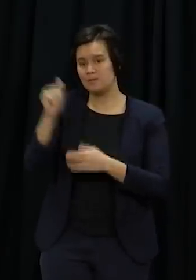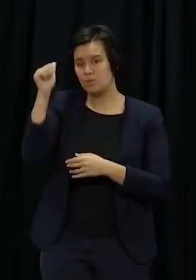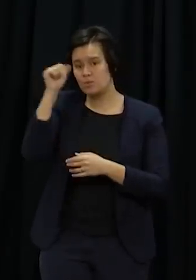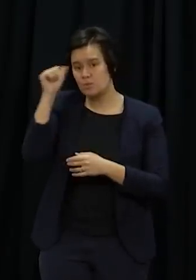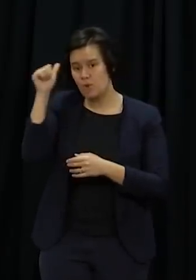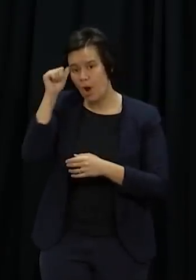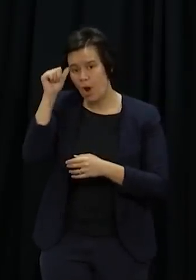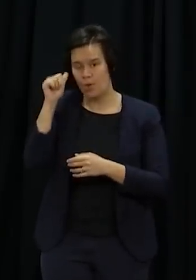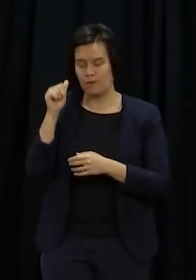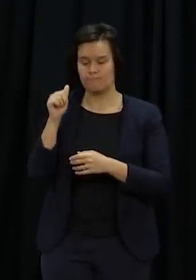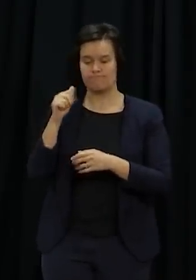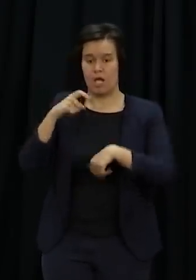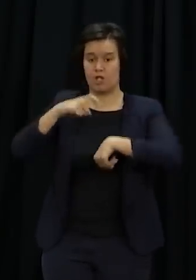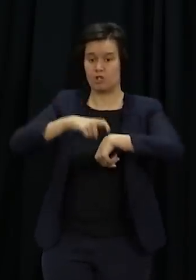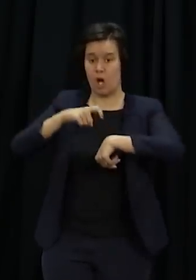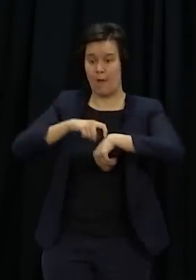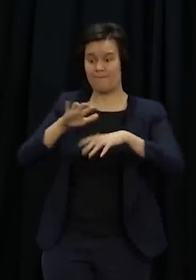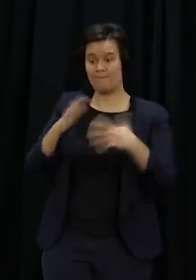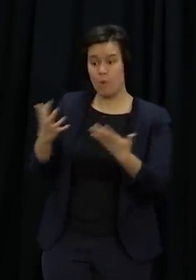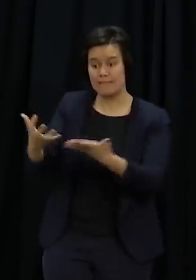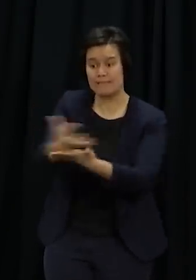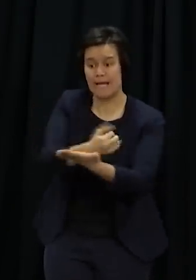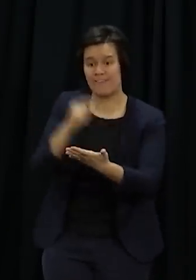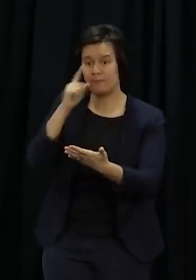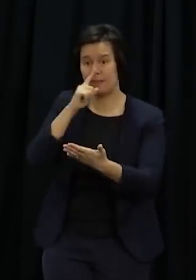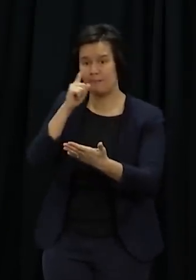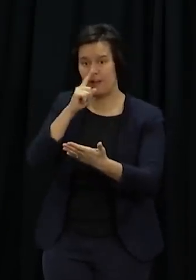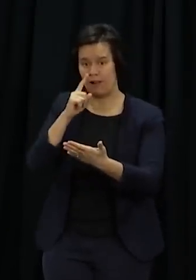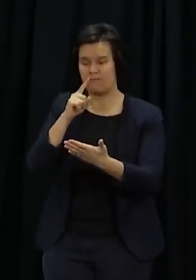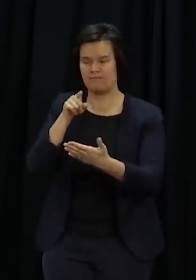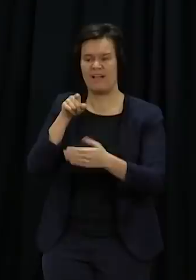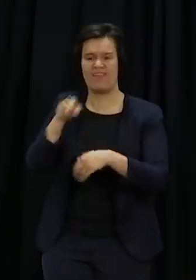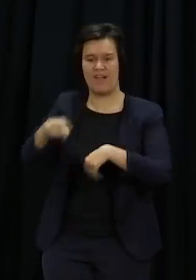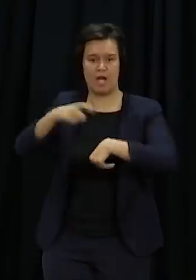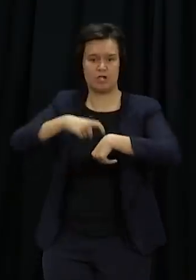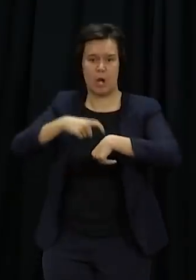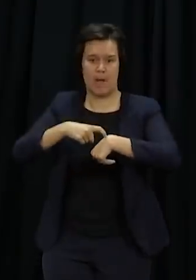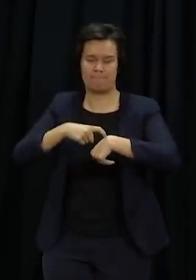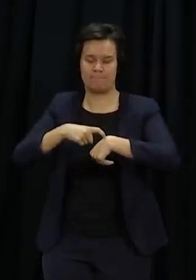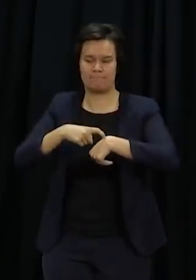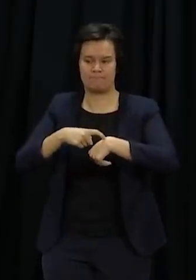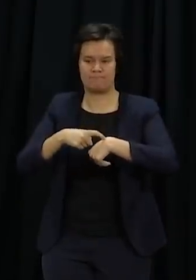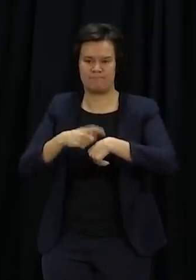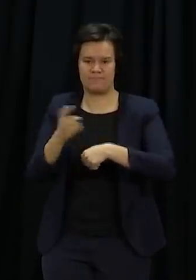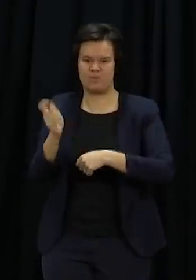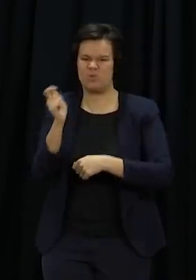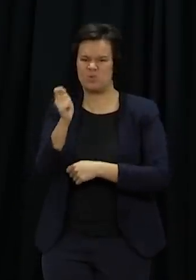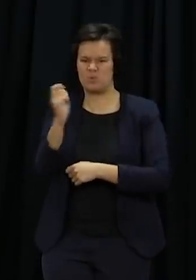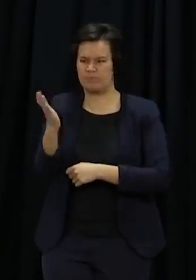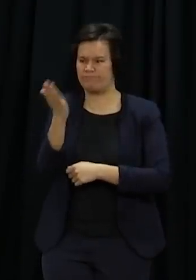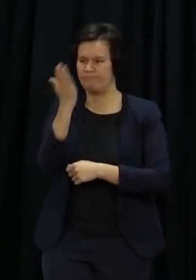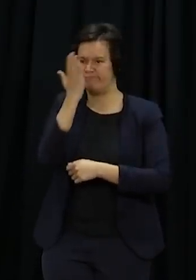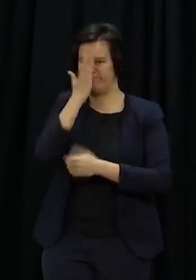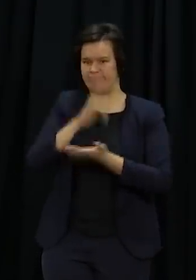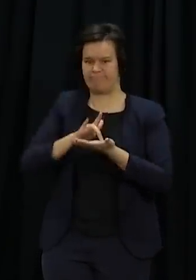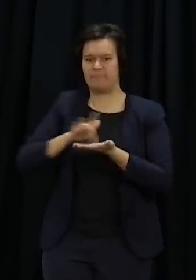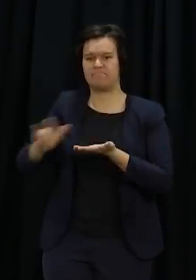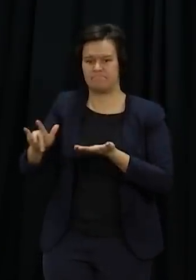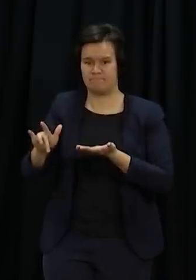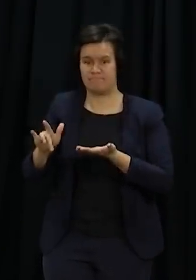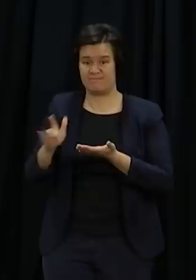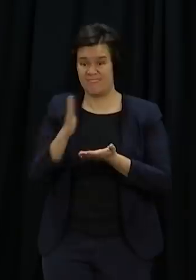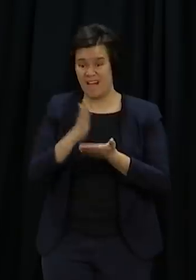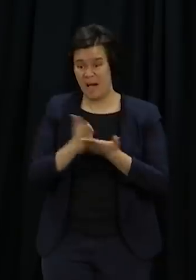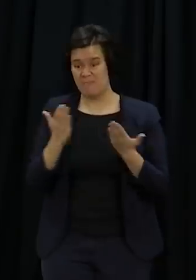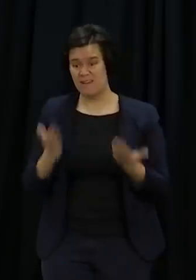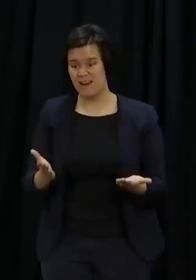closing. Given the situation on the ground, that window has now closed. The Ministry of Foreign Affairs and